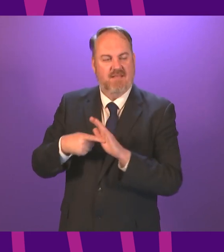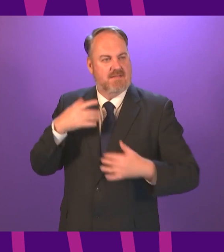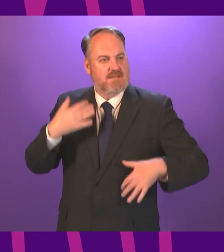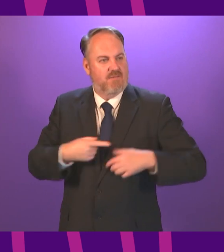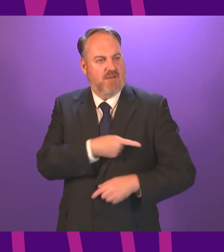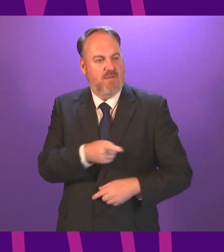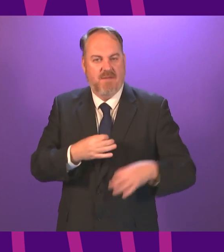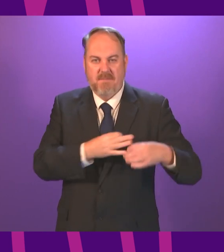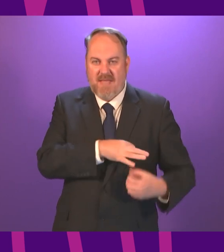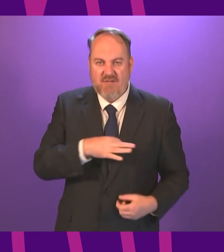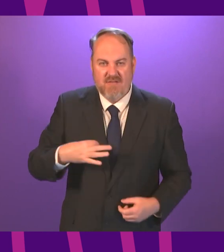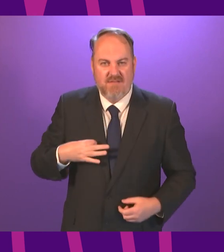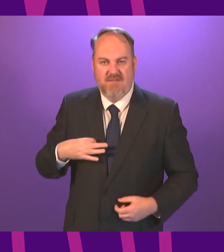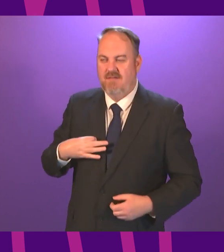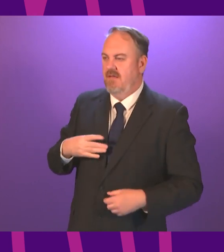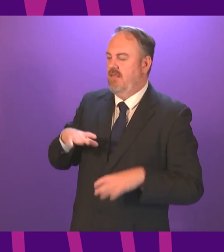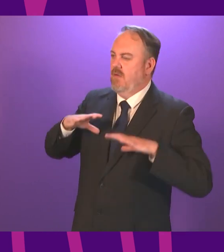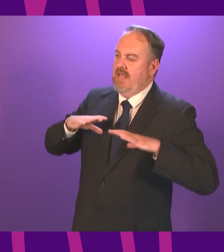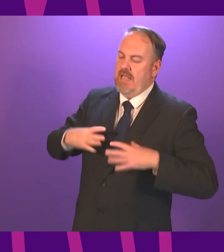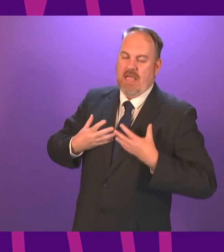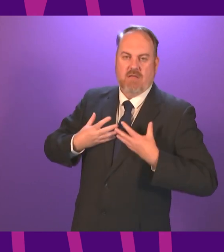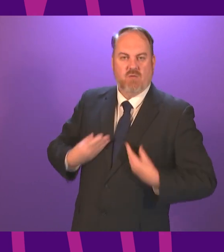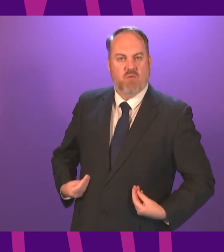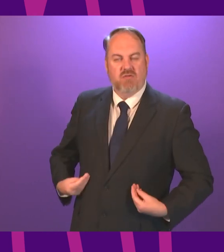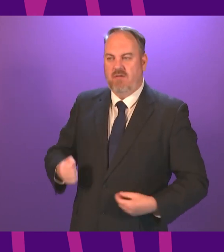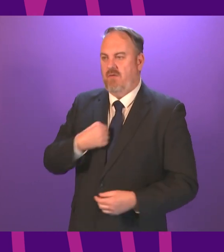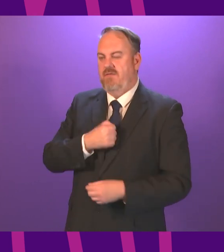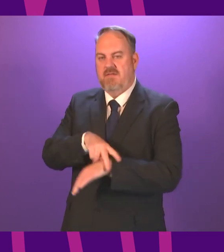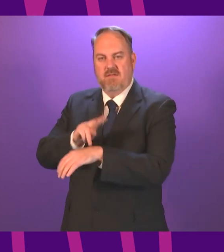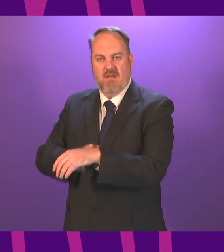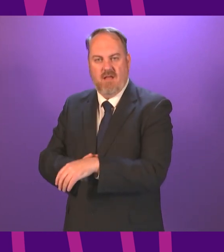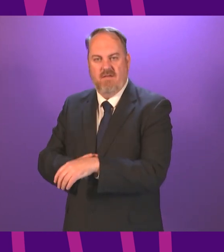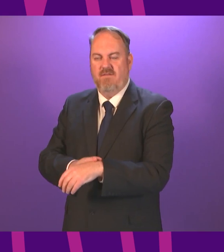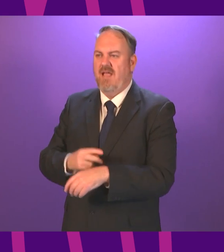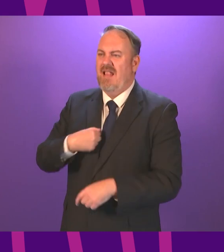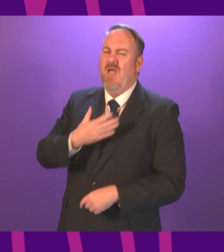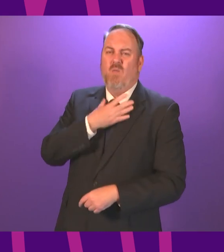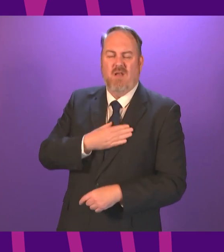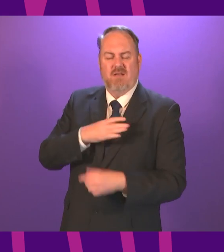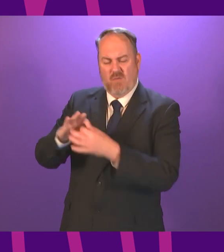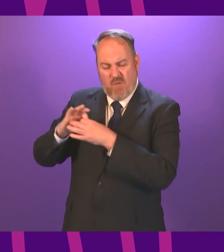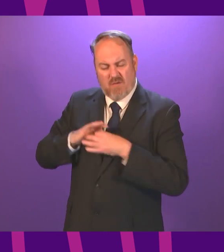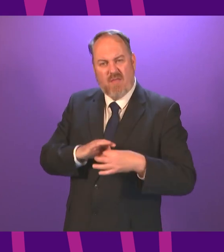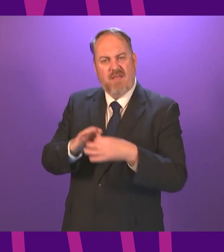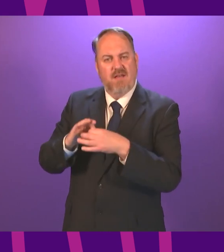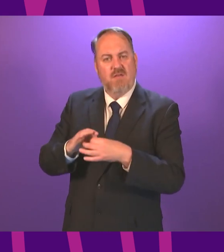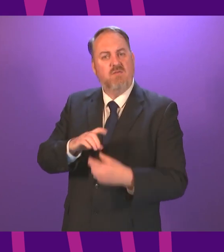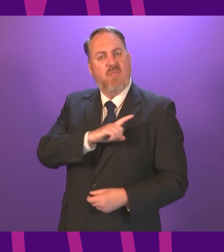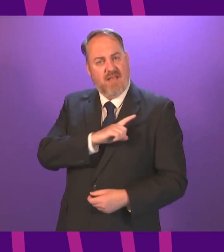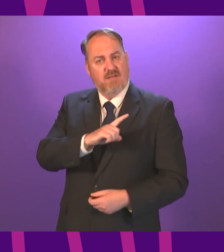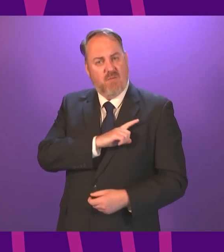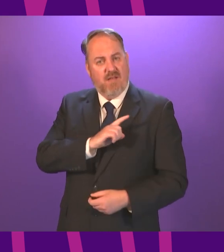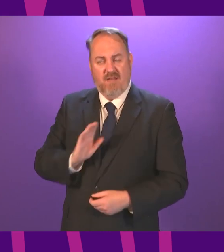of my colleagues to voice everyone's desperate wish for us to work together so that's why